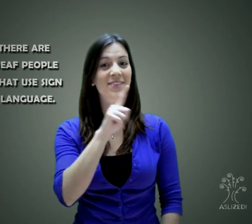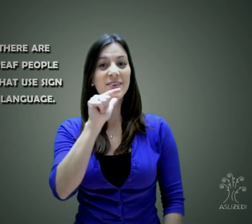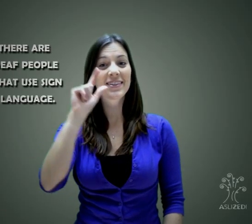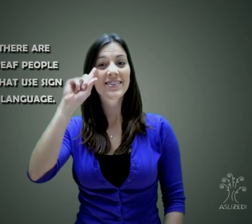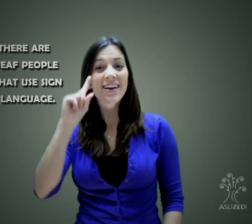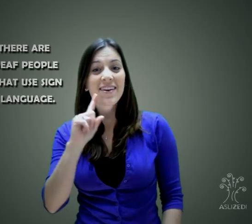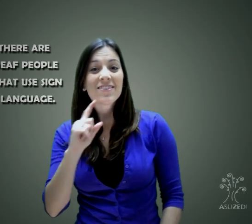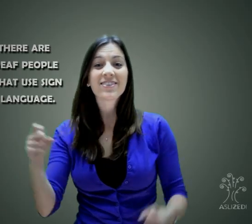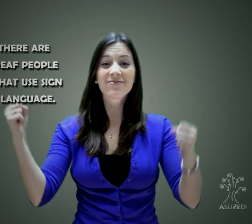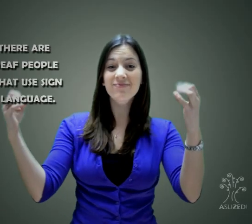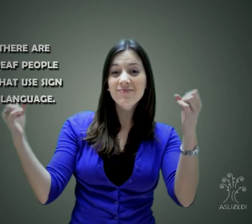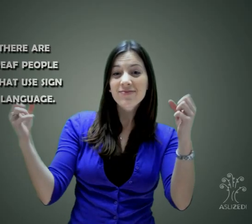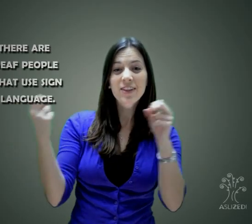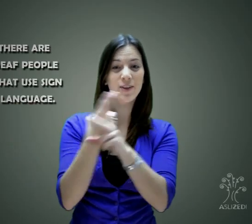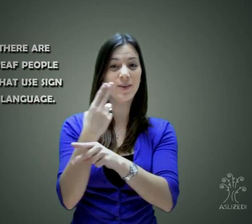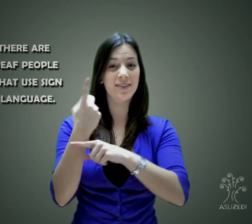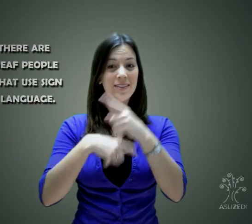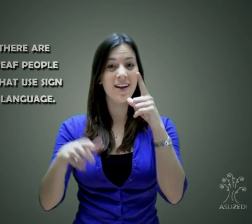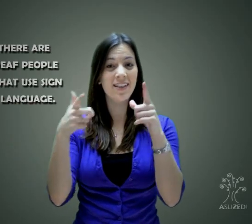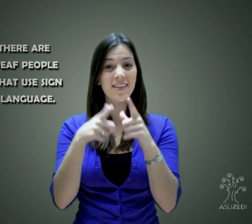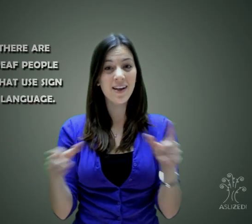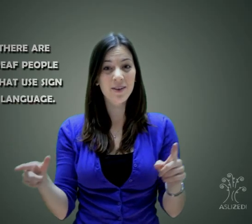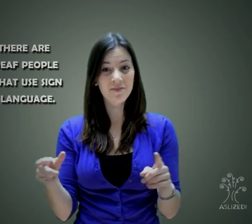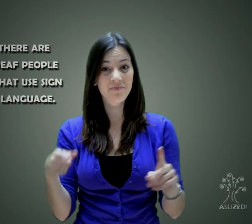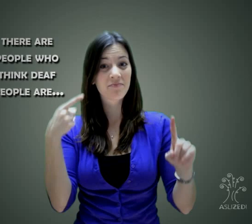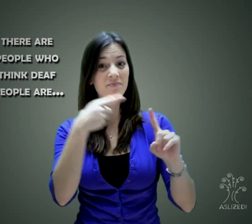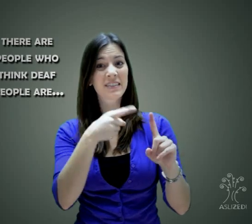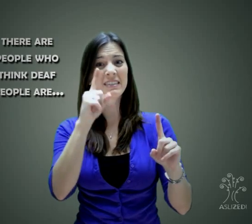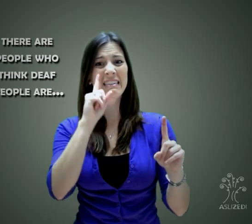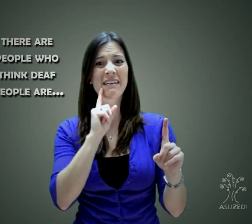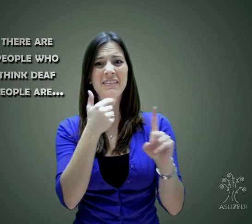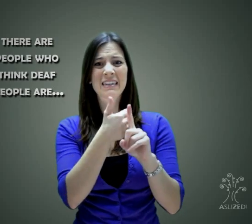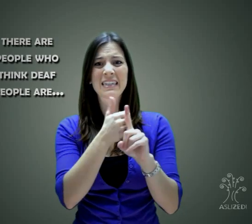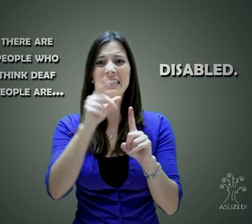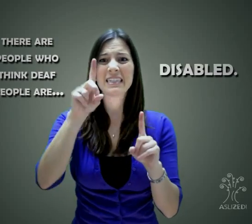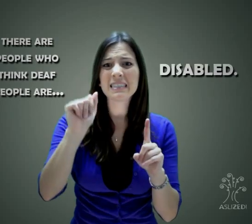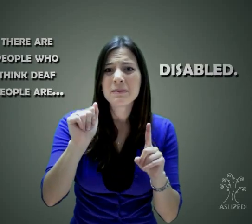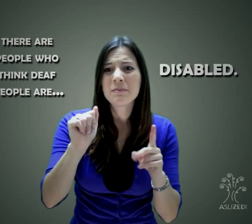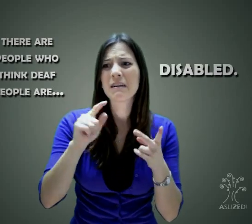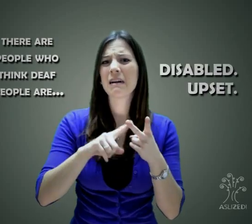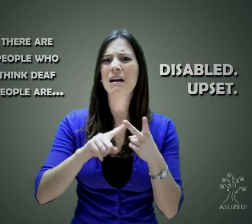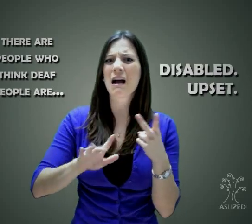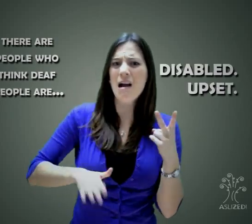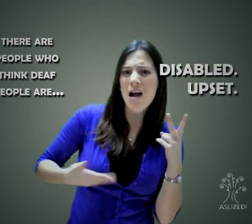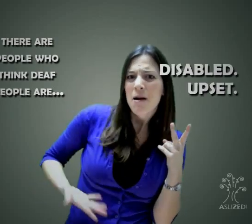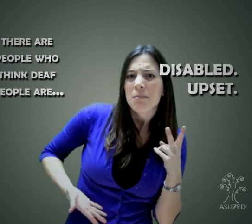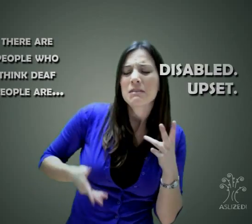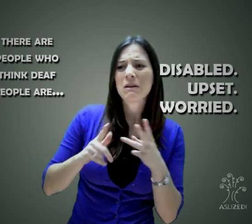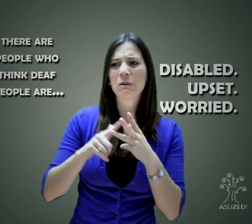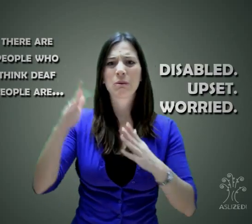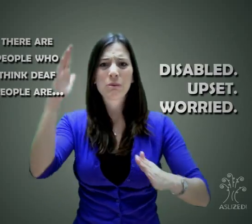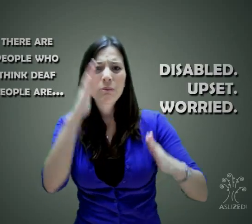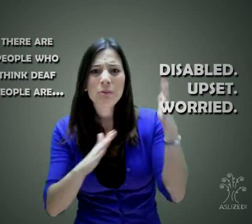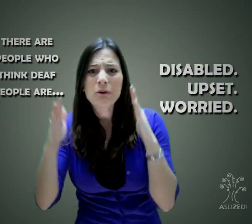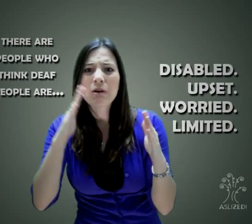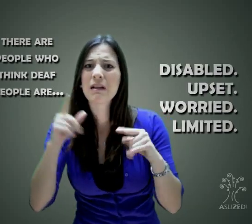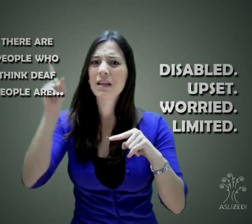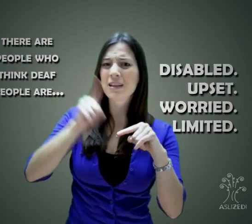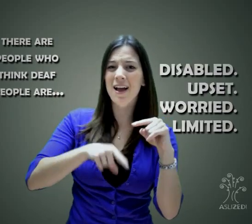There are many deaf people around the world who use sign language daily. We believe that we are not disabled and that being deaf is not something to be upset or worried about.